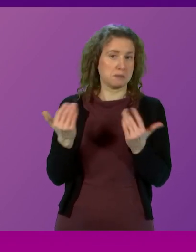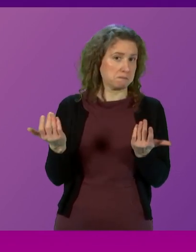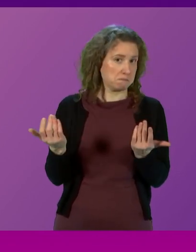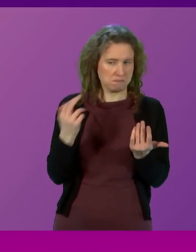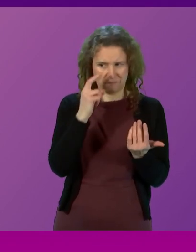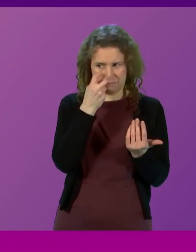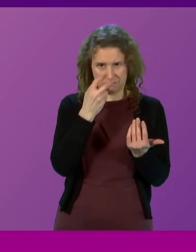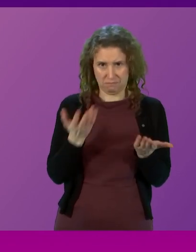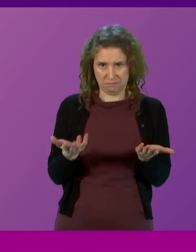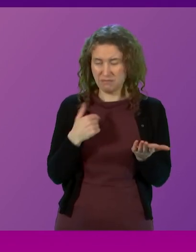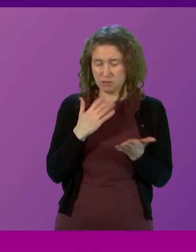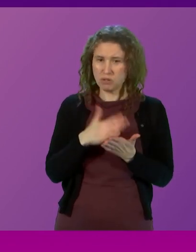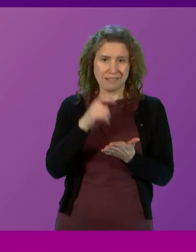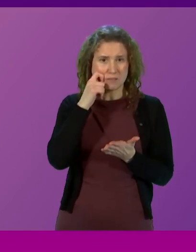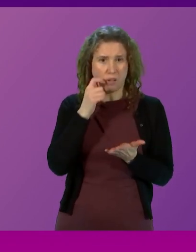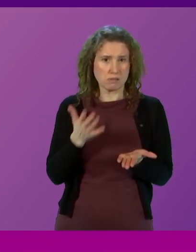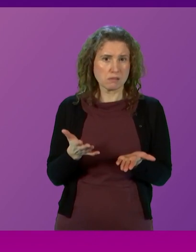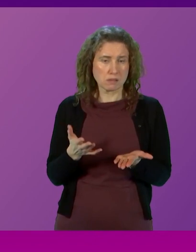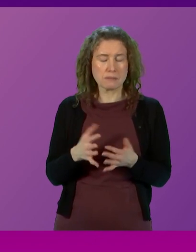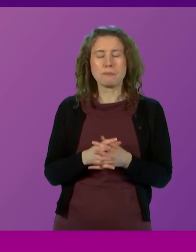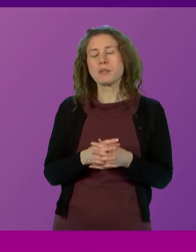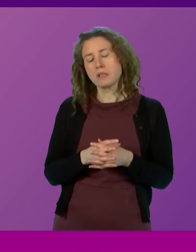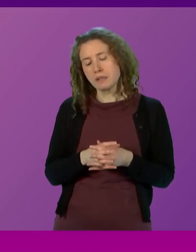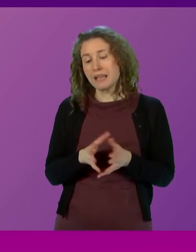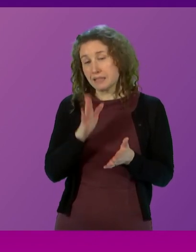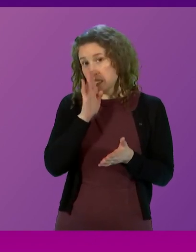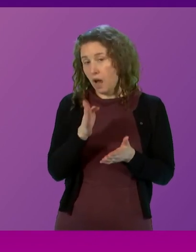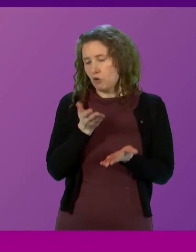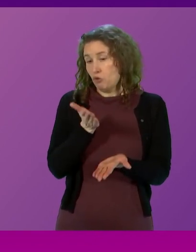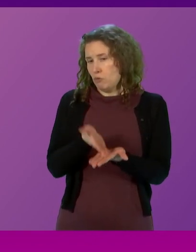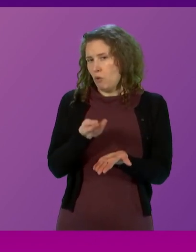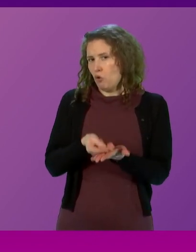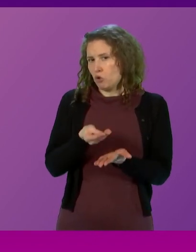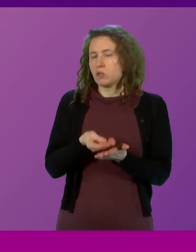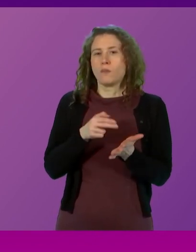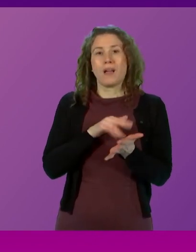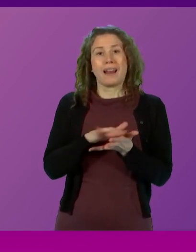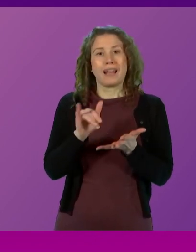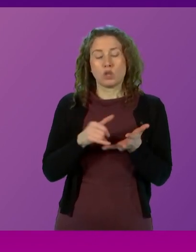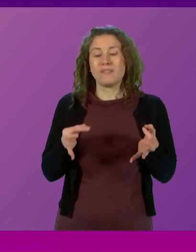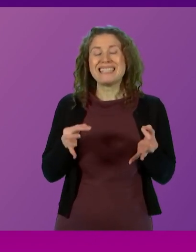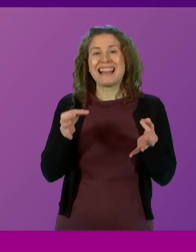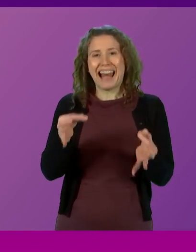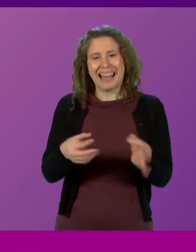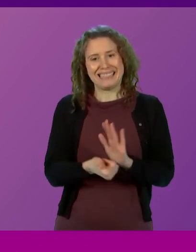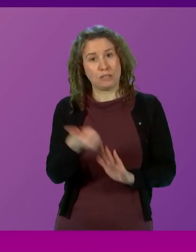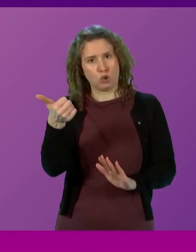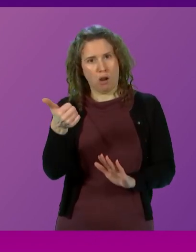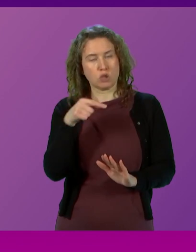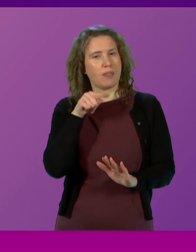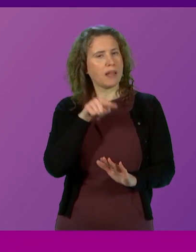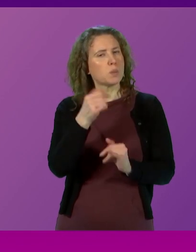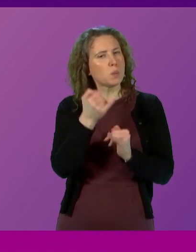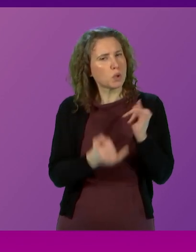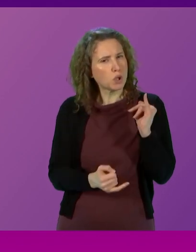That is an insult. Now there is a direct and real cost to the NHS of delayed discharge. That has got worse because